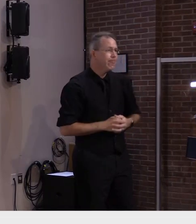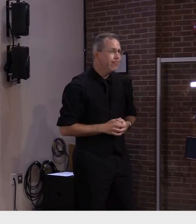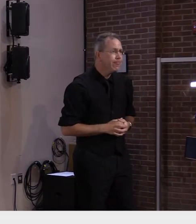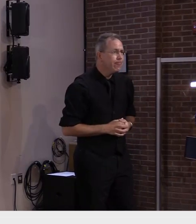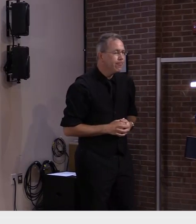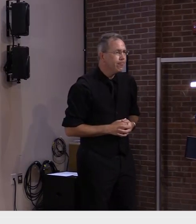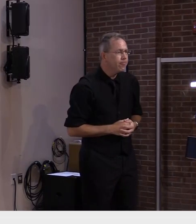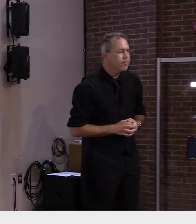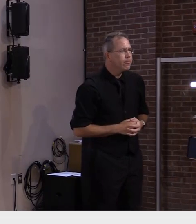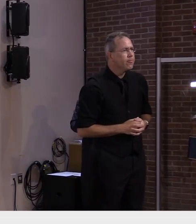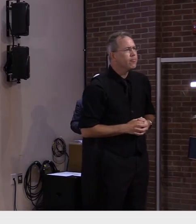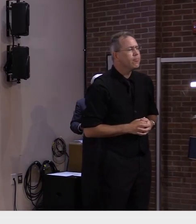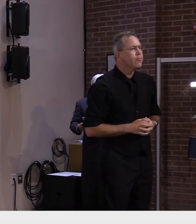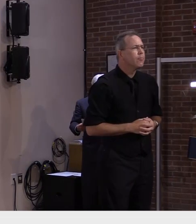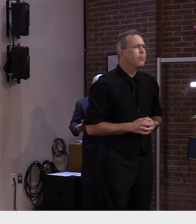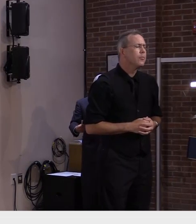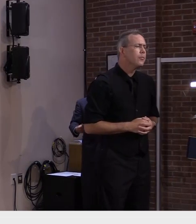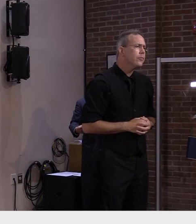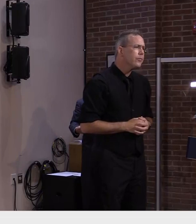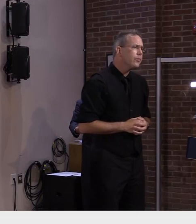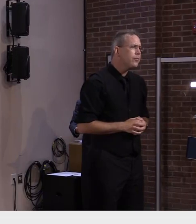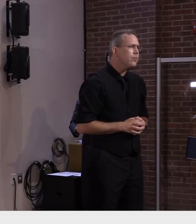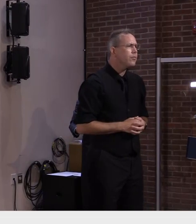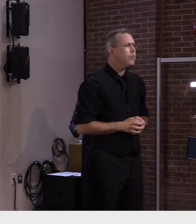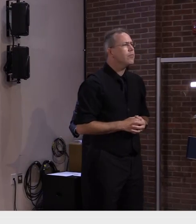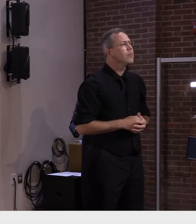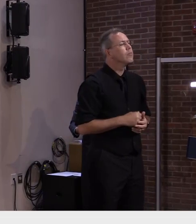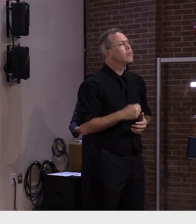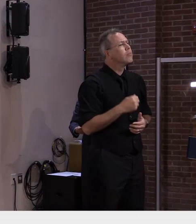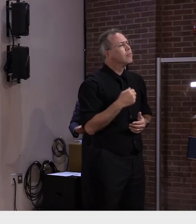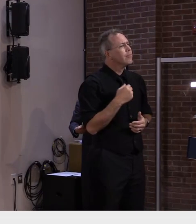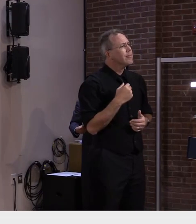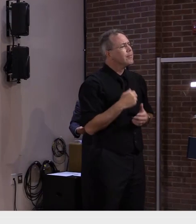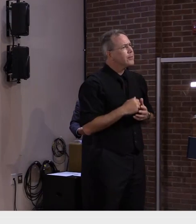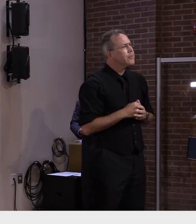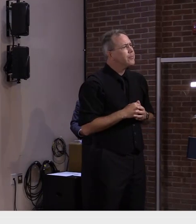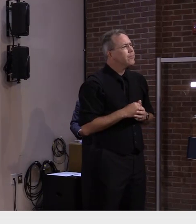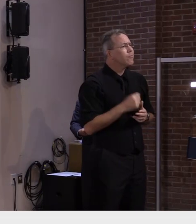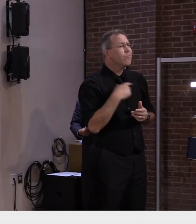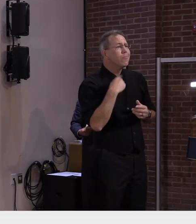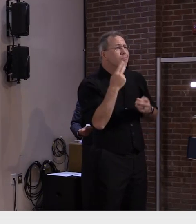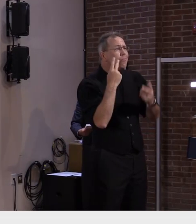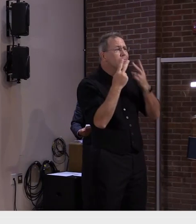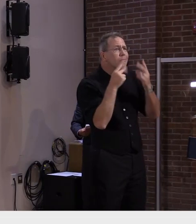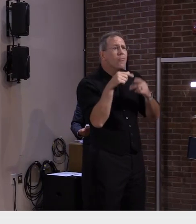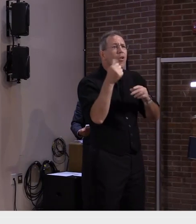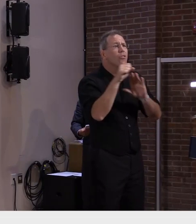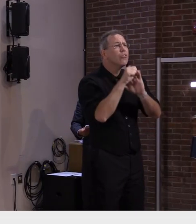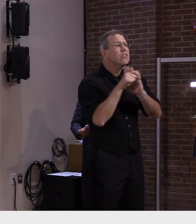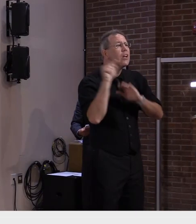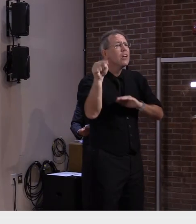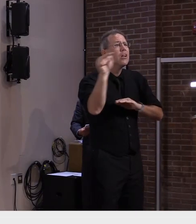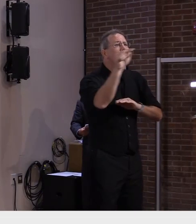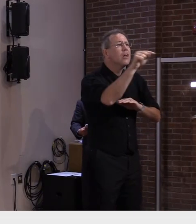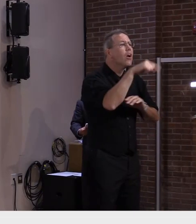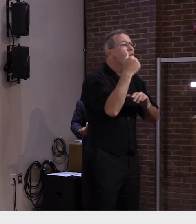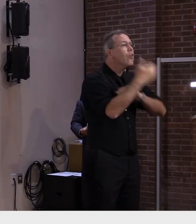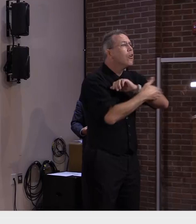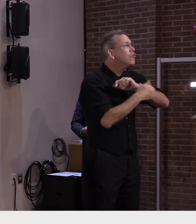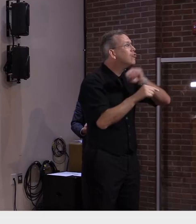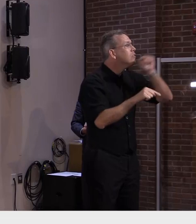the modeling we've shared and in the experiences we've seen in other states and countries impacted by the Delta variant